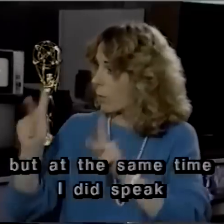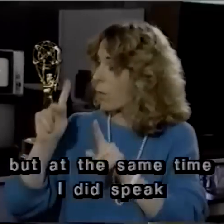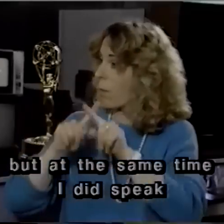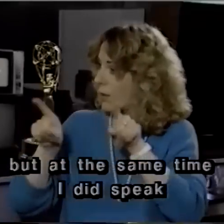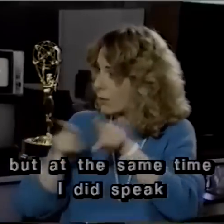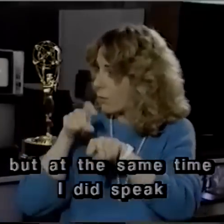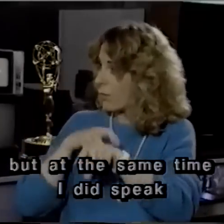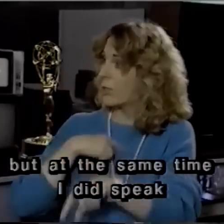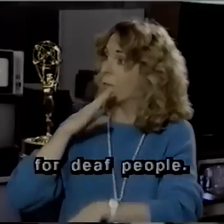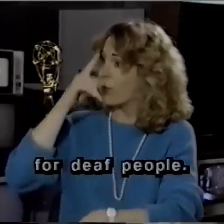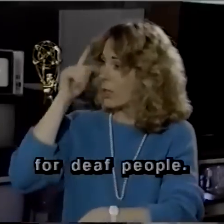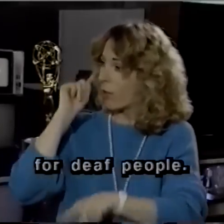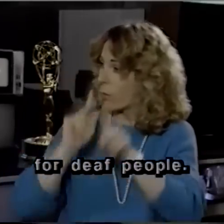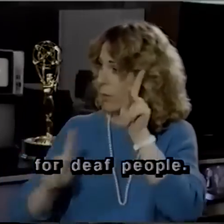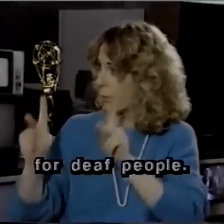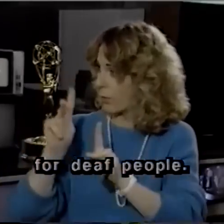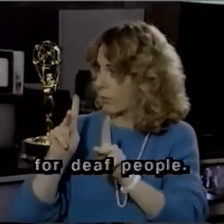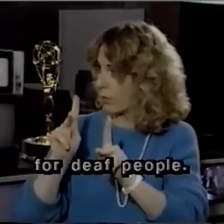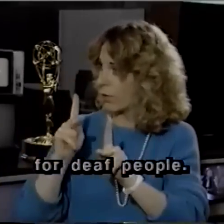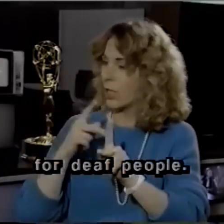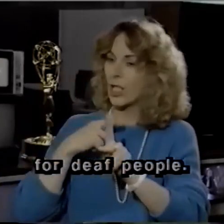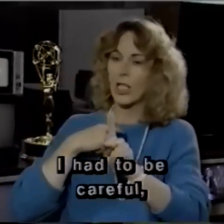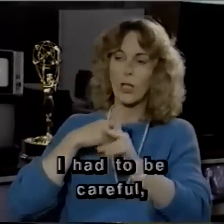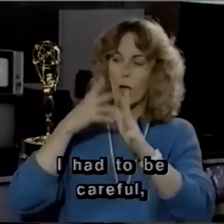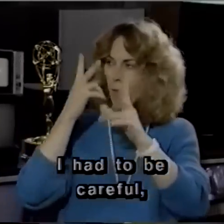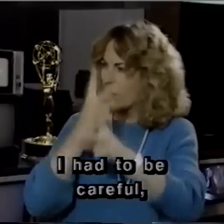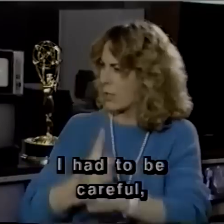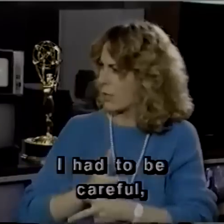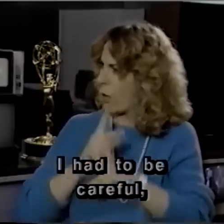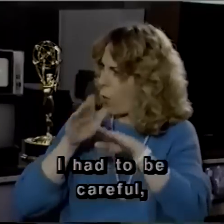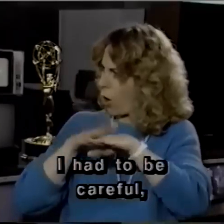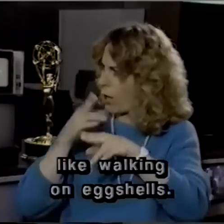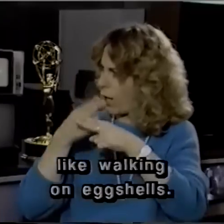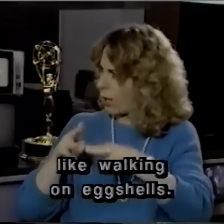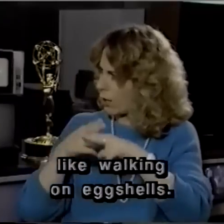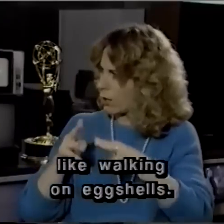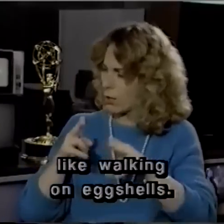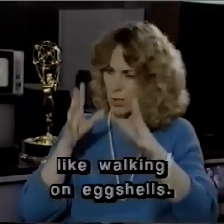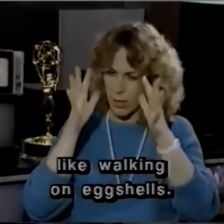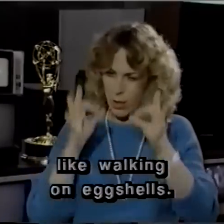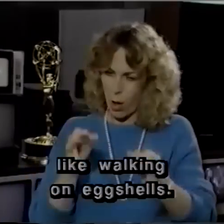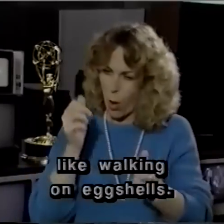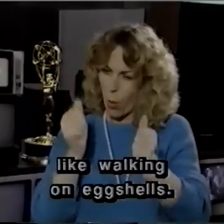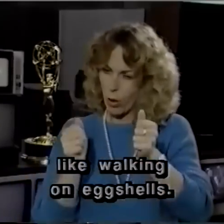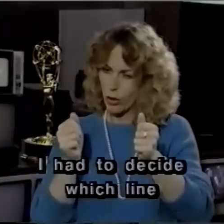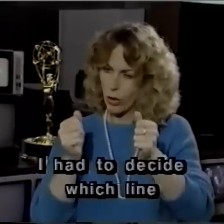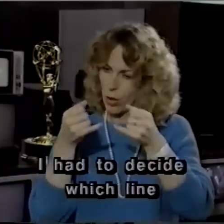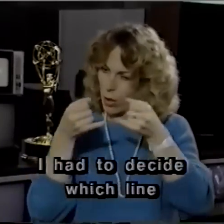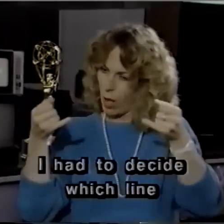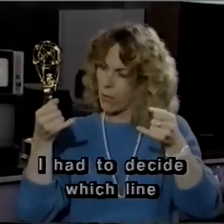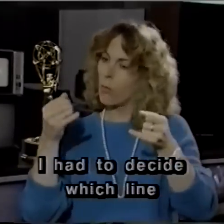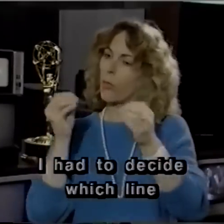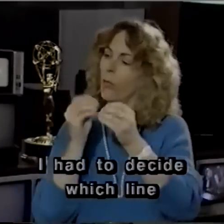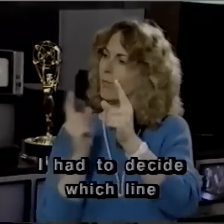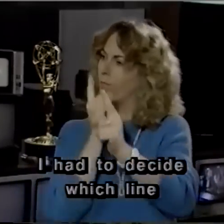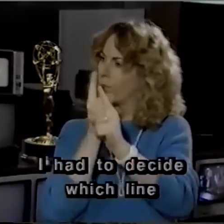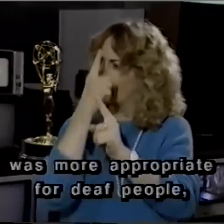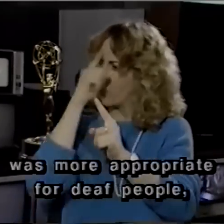time, I did speak for deaf people. I had to be careful, like walking on eggshells. I had to decide which line was more